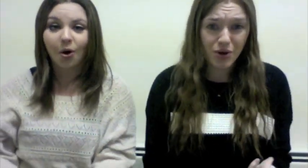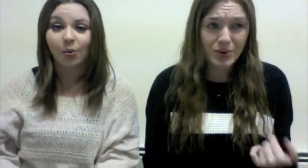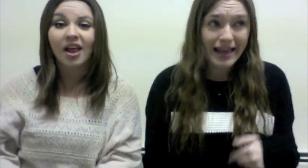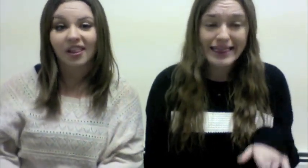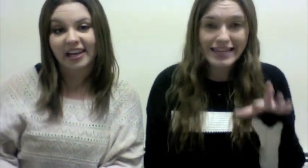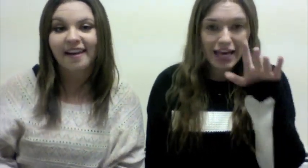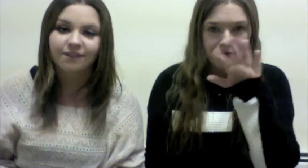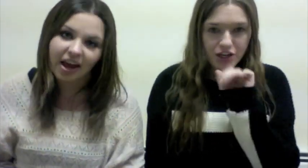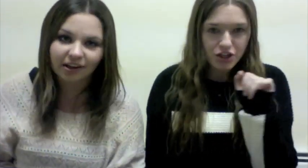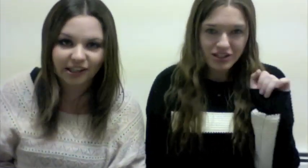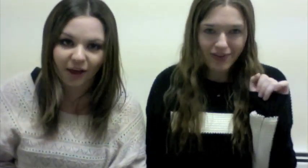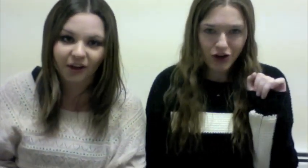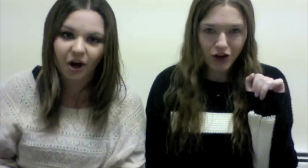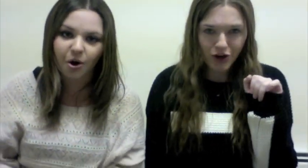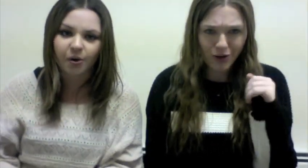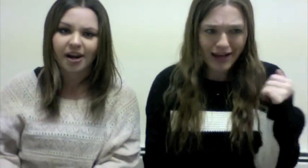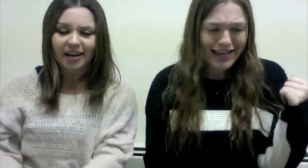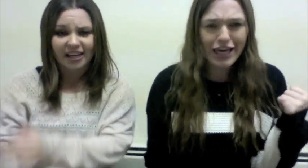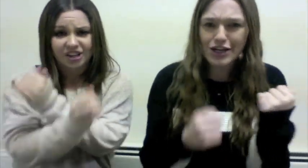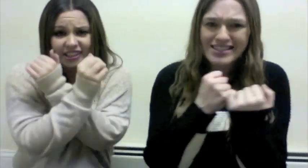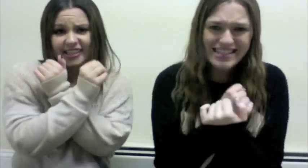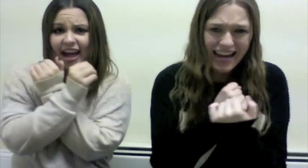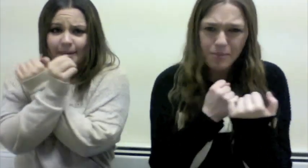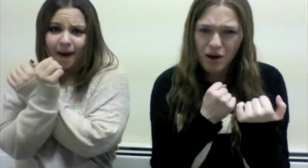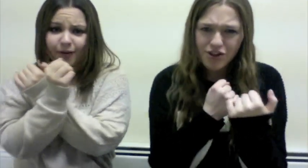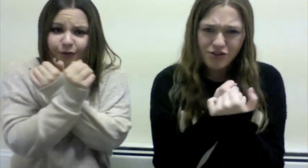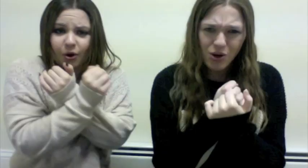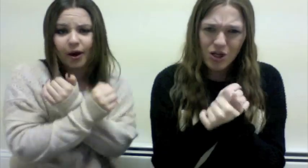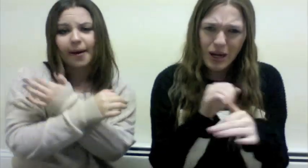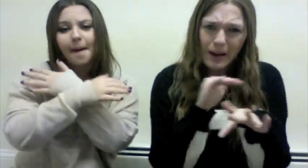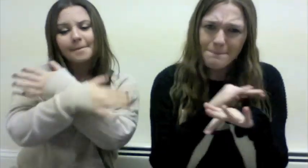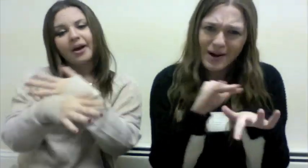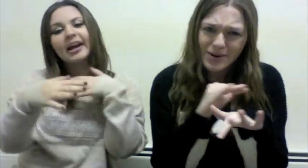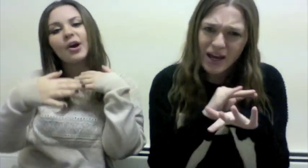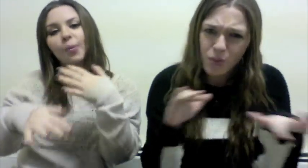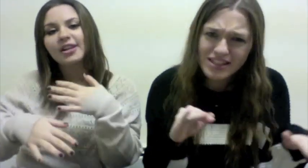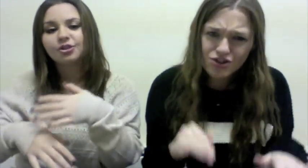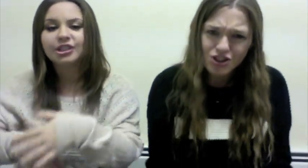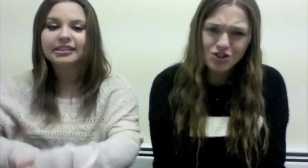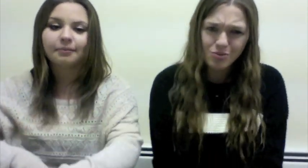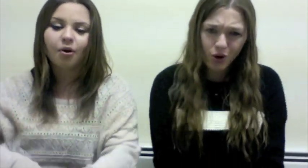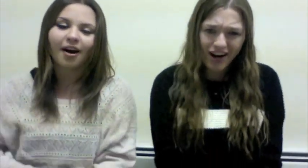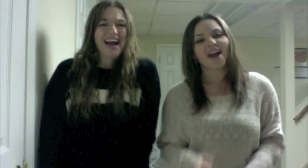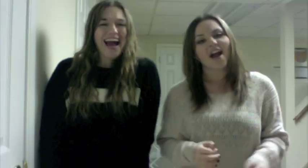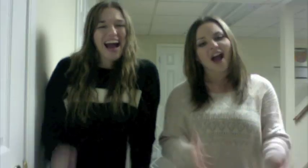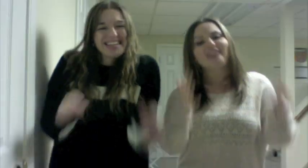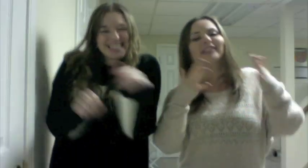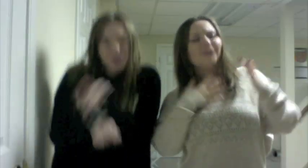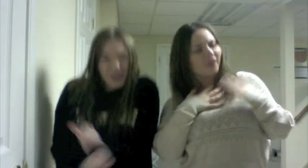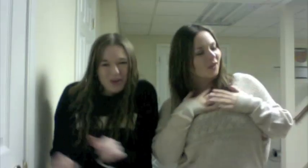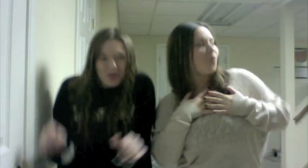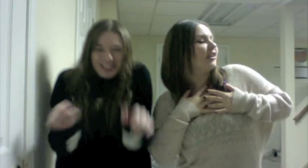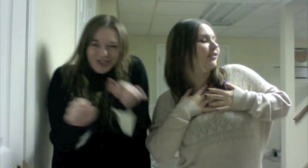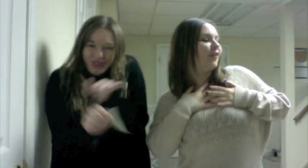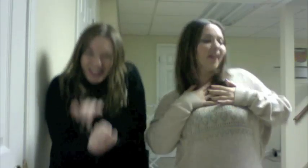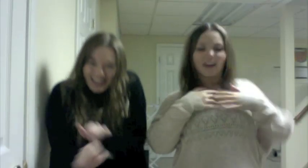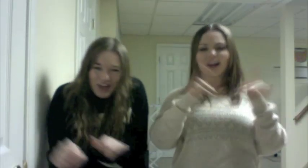wrote. Lydia figures out the code. Kira's tied up on the floor. Barrow can't wait till she's no more. Isaac's feeling what he's feeling.